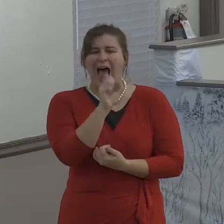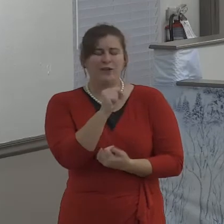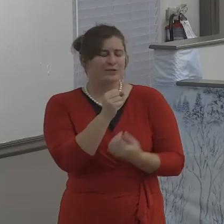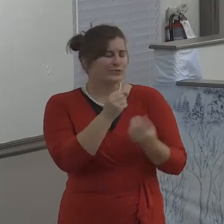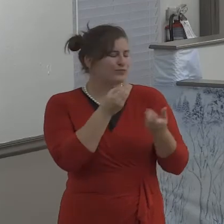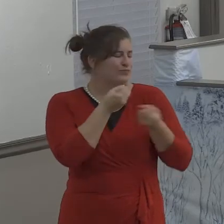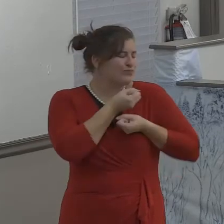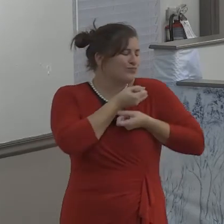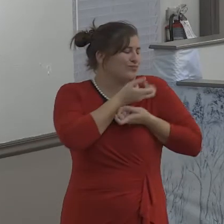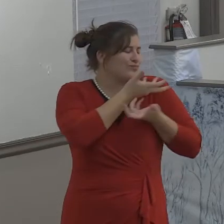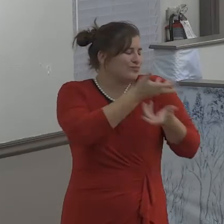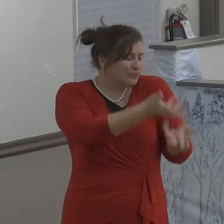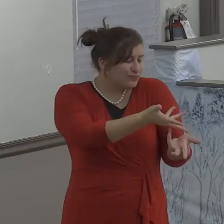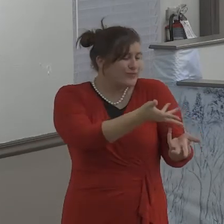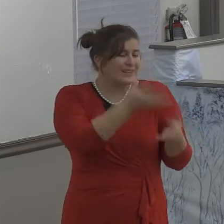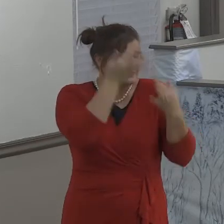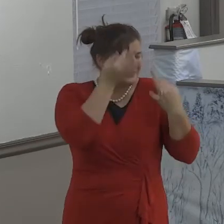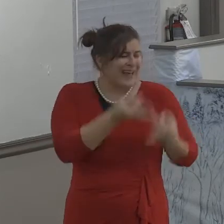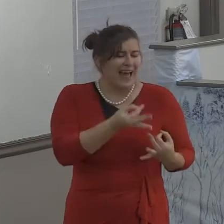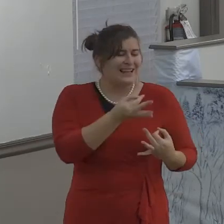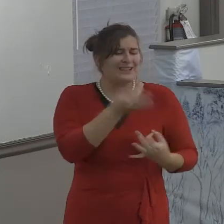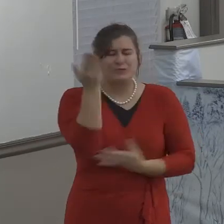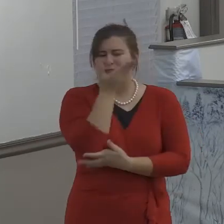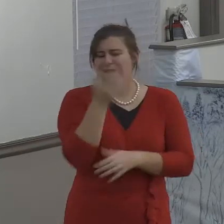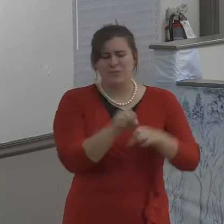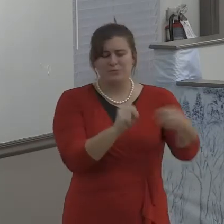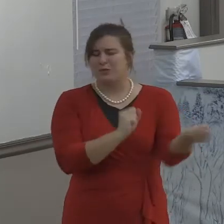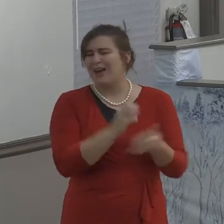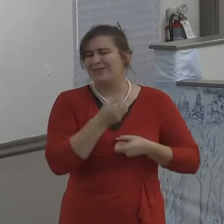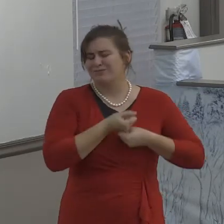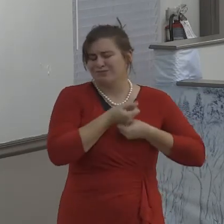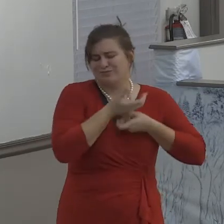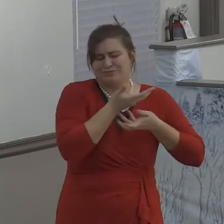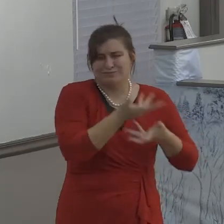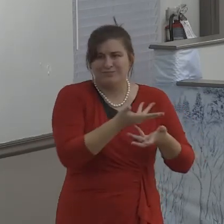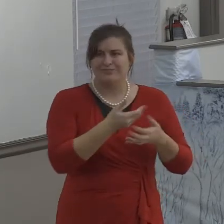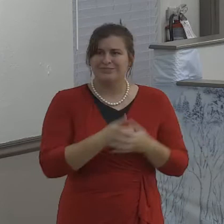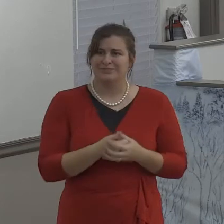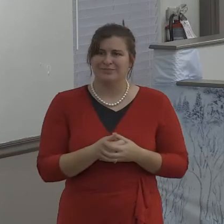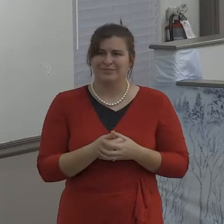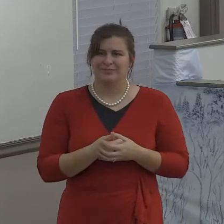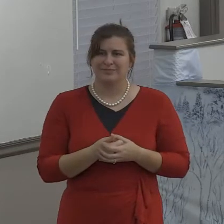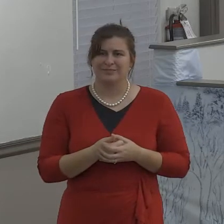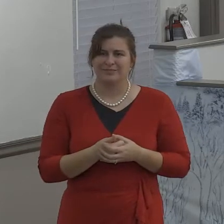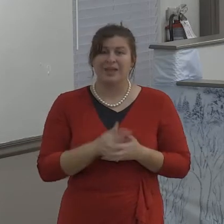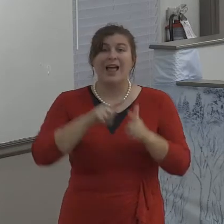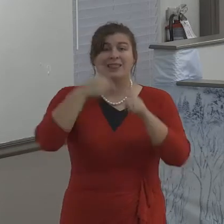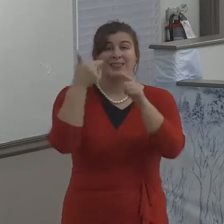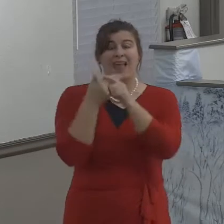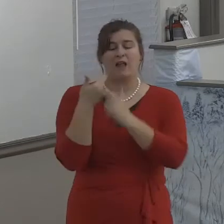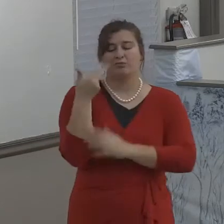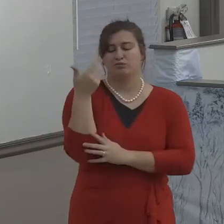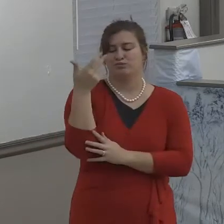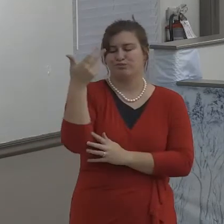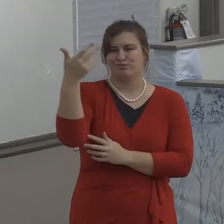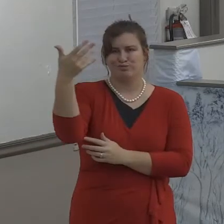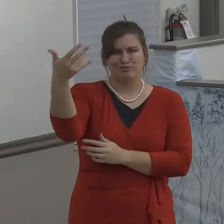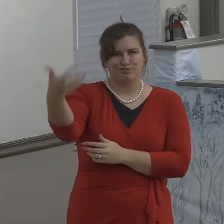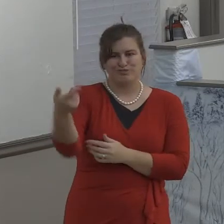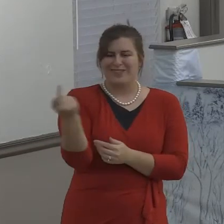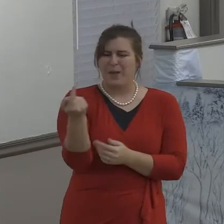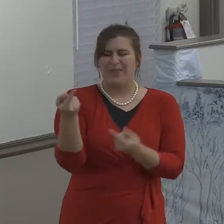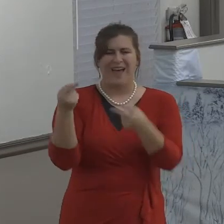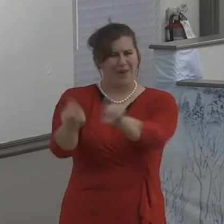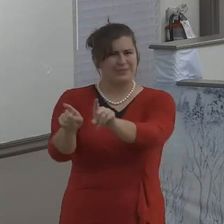breeds contempt. It can happen. It can happen in marriages, just as it happens